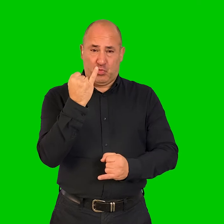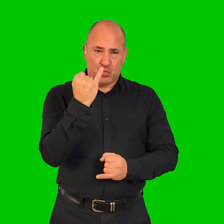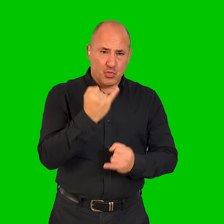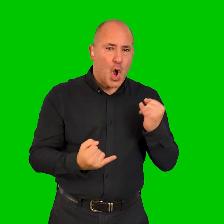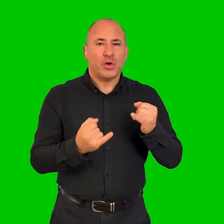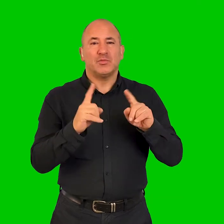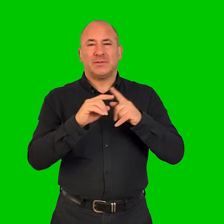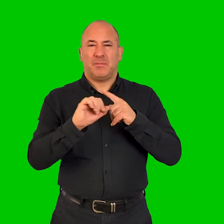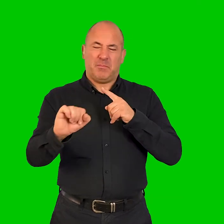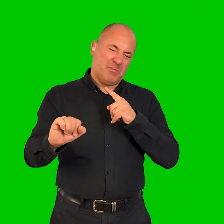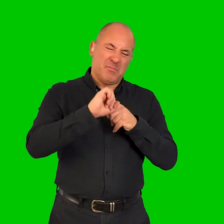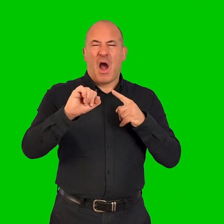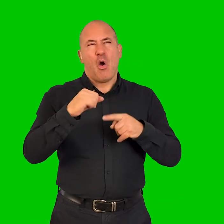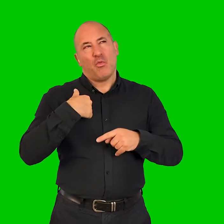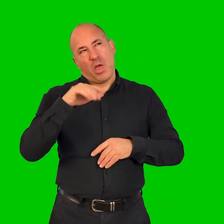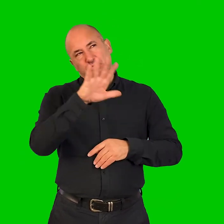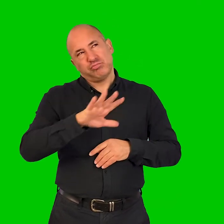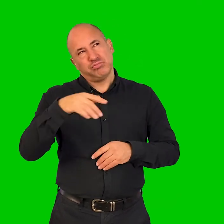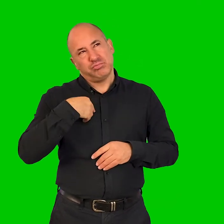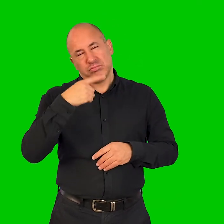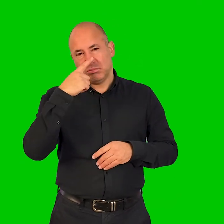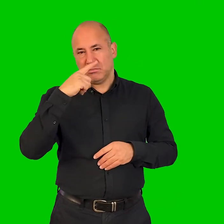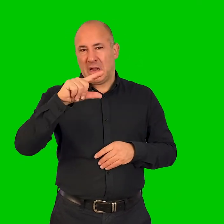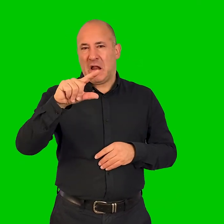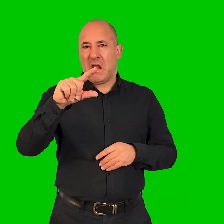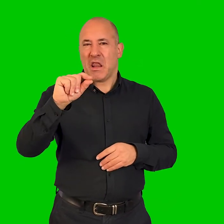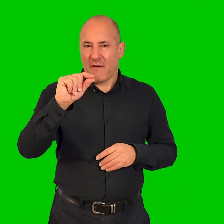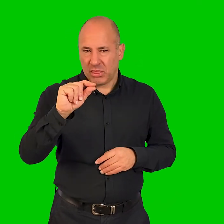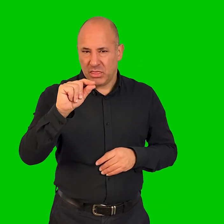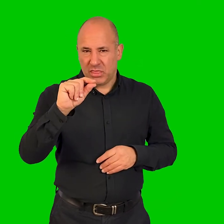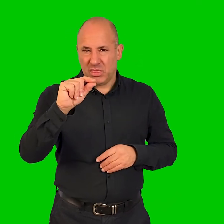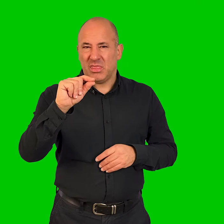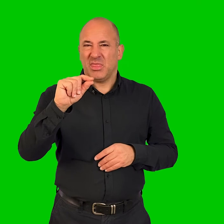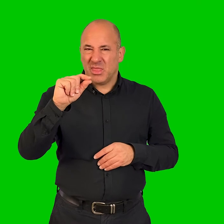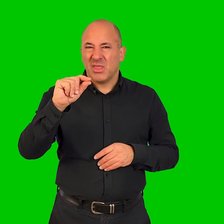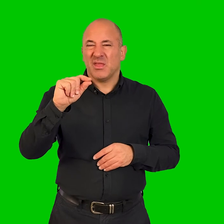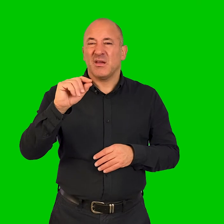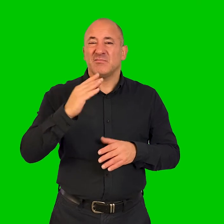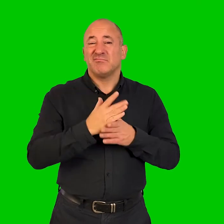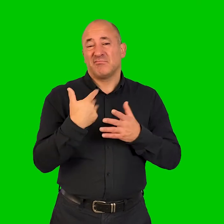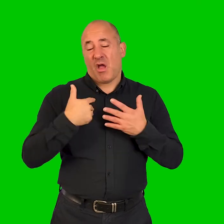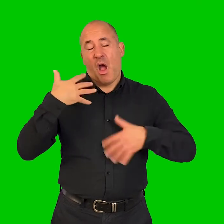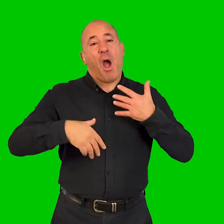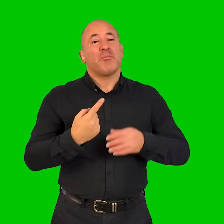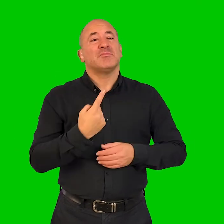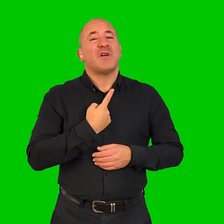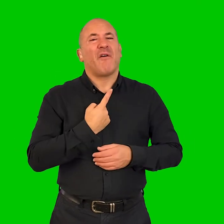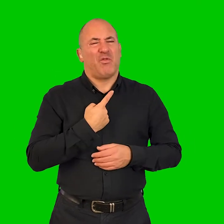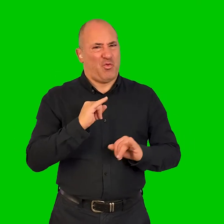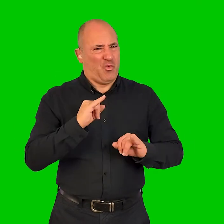to not have to go to that environment because it was so overwhelming for me, and that only